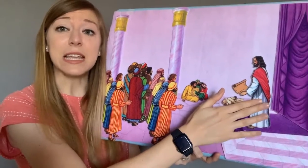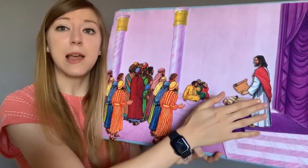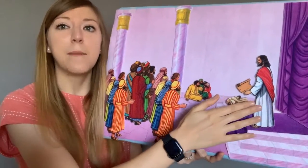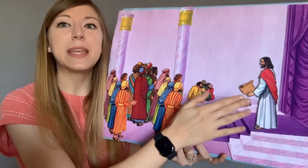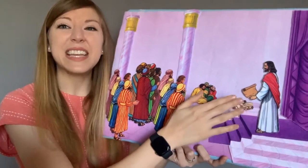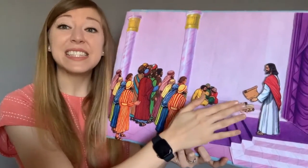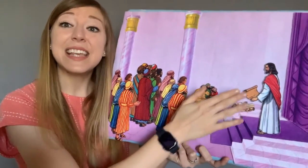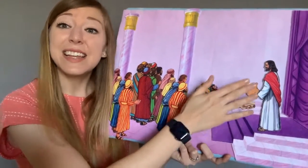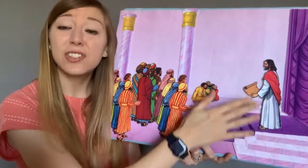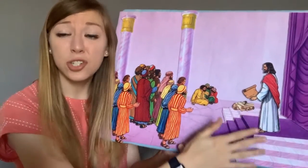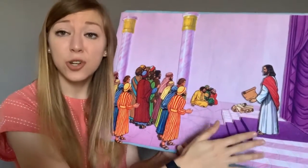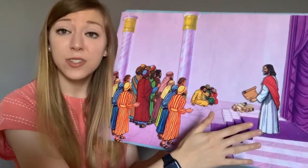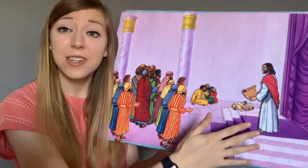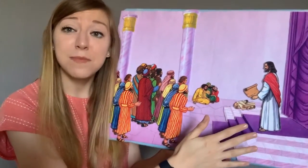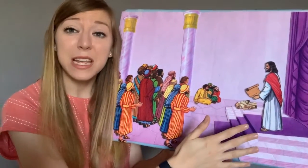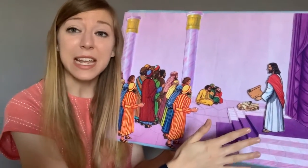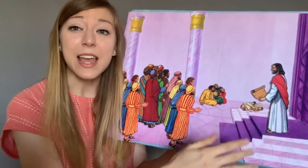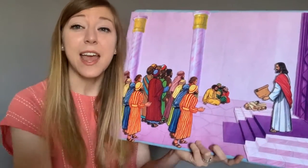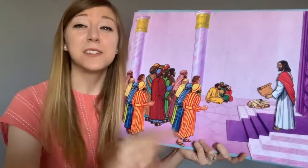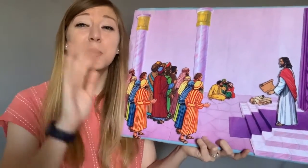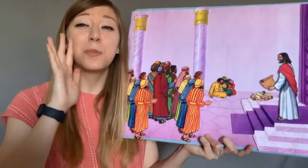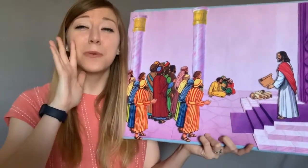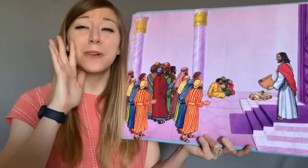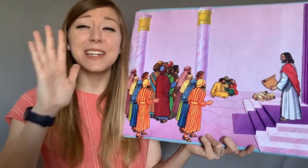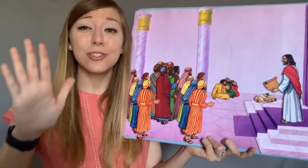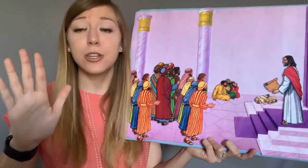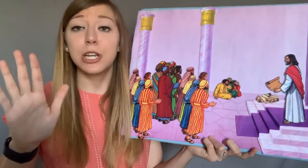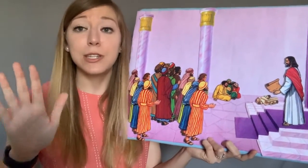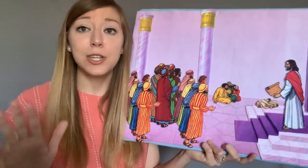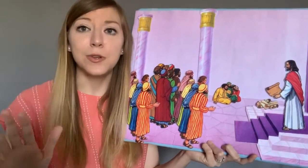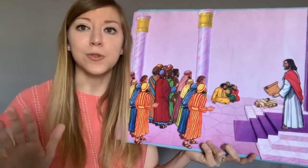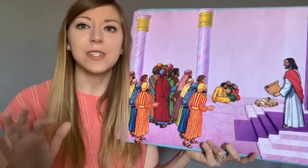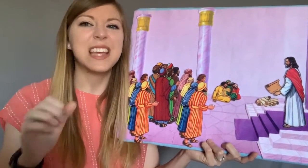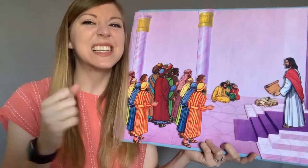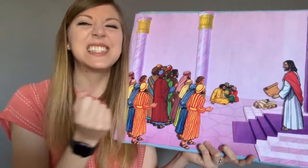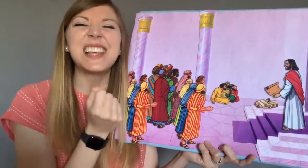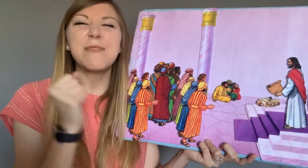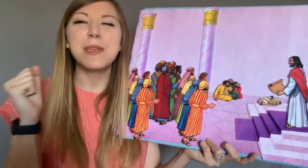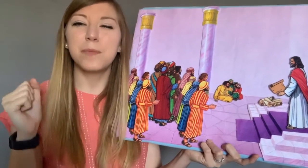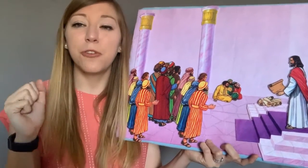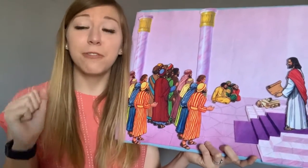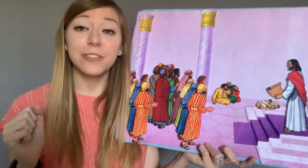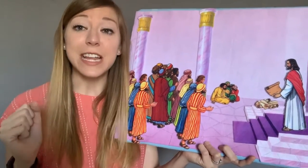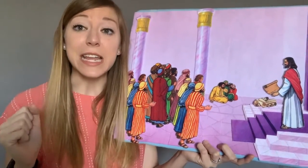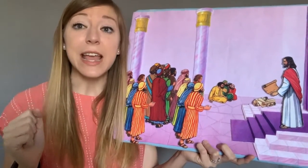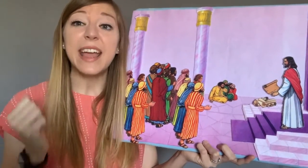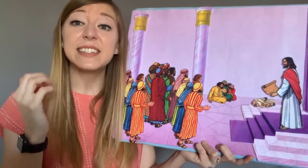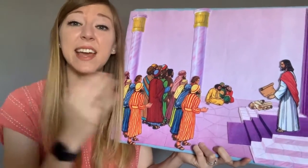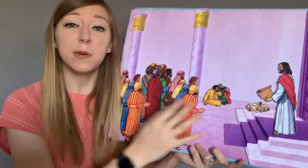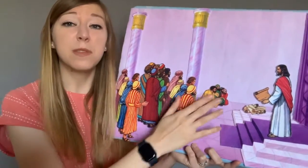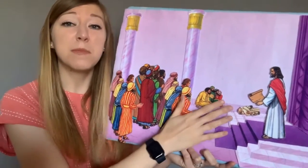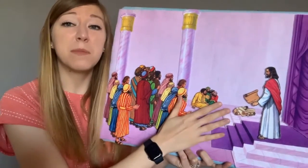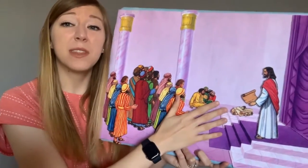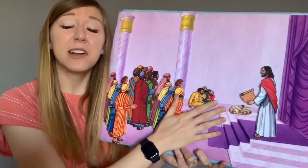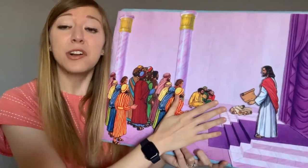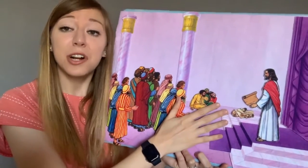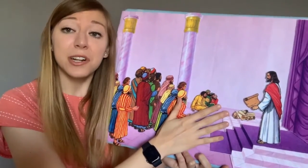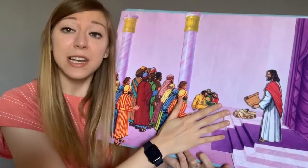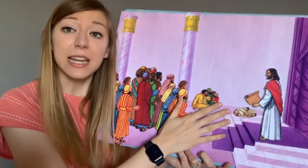because he has chosen me to preach the good news to set people free and to help the people that are hurting